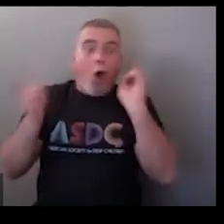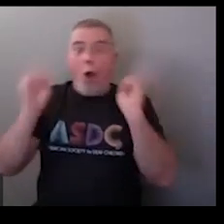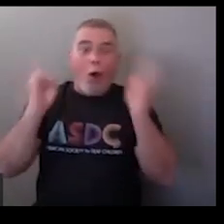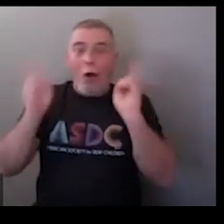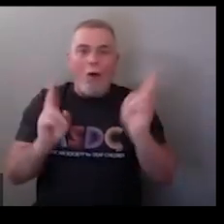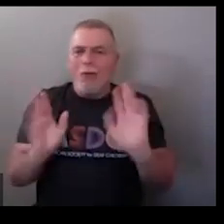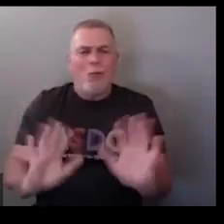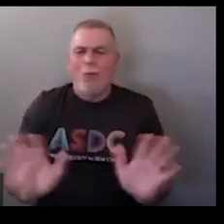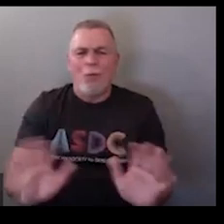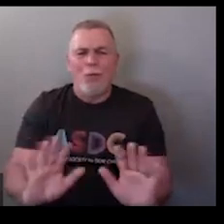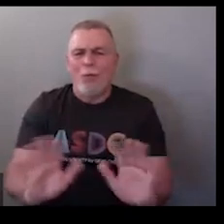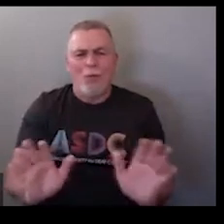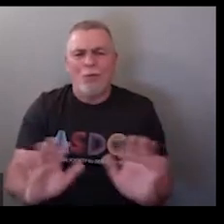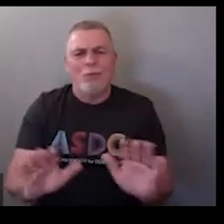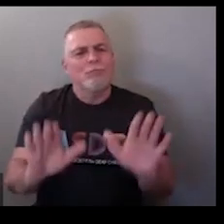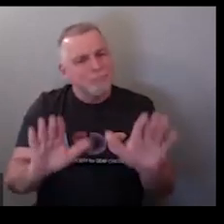hurry this is hurry